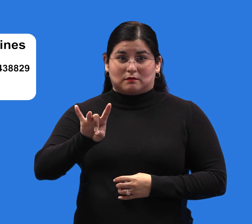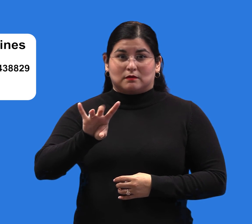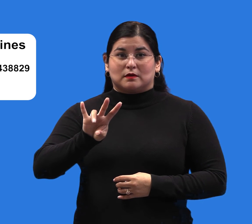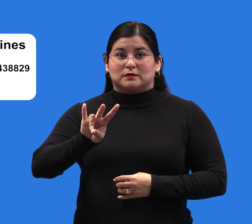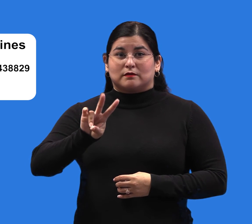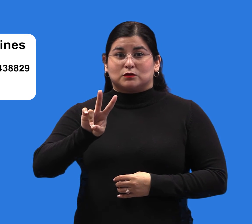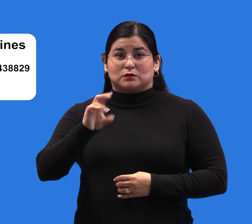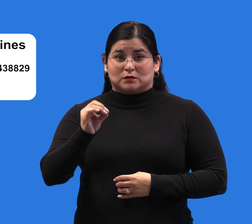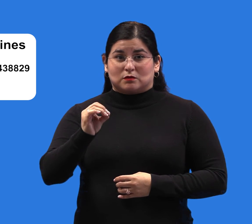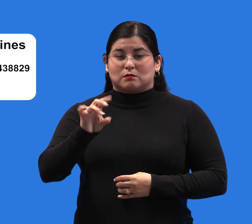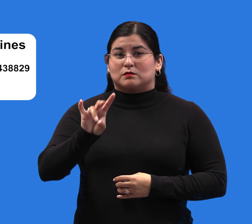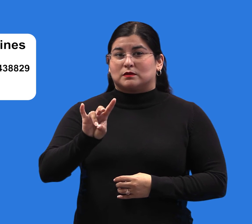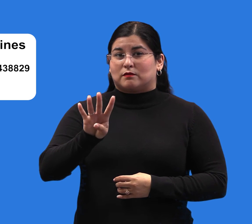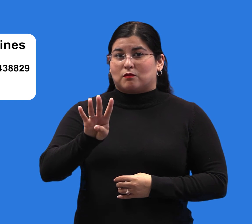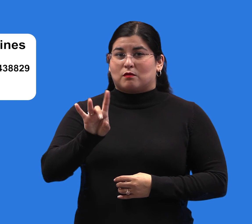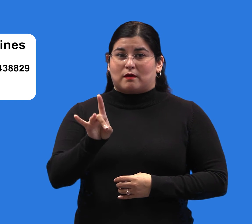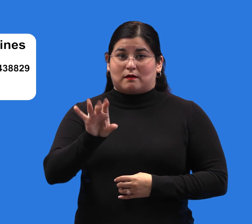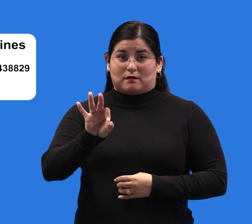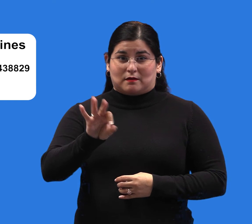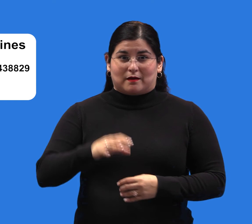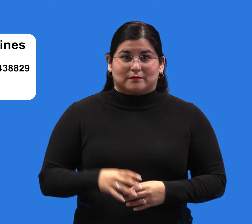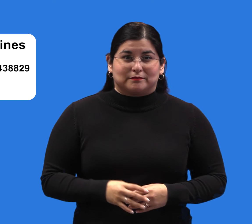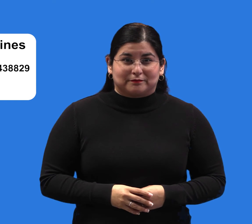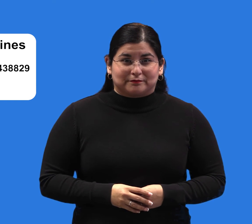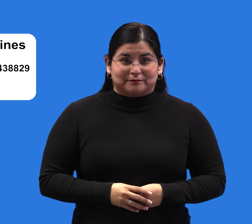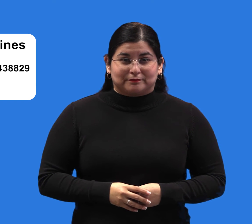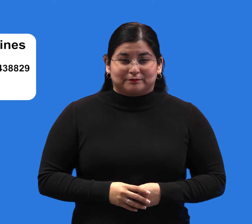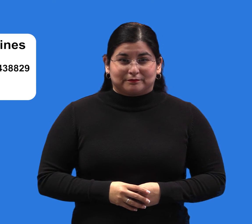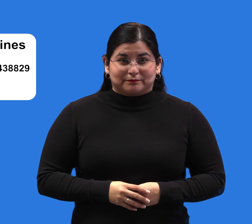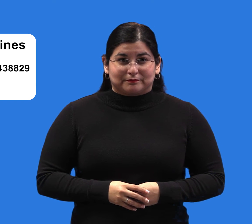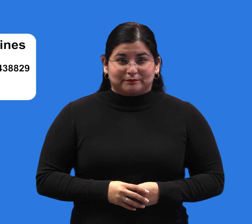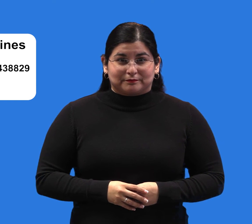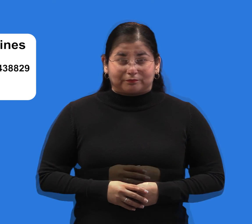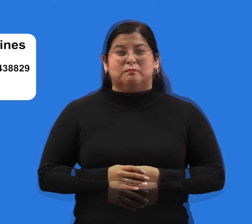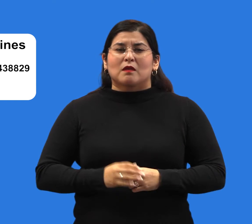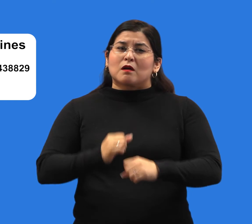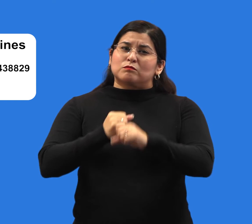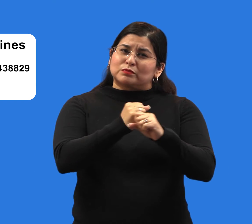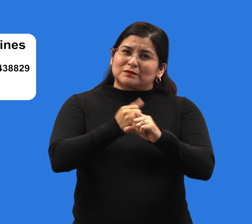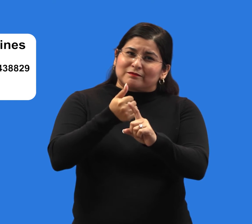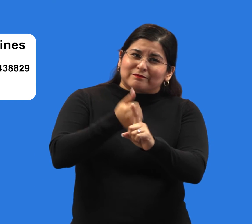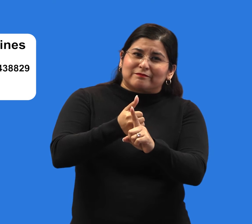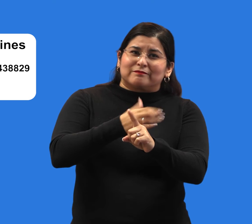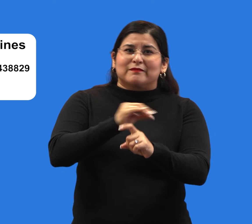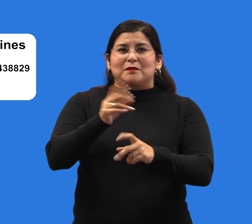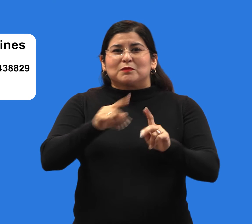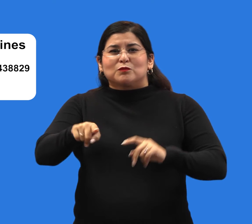-720-7489. You can also protect yourself and